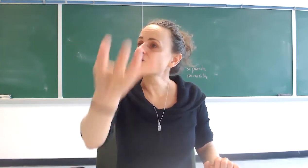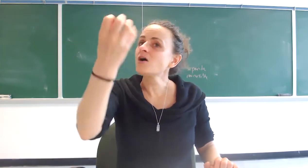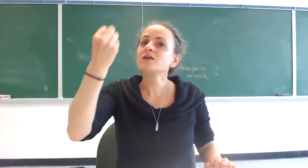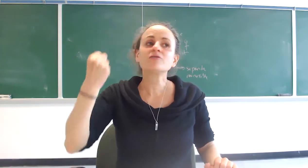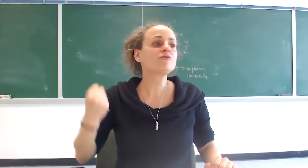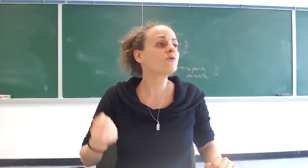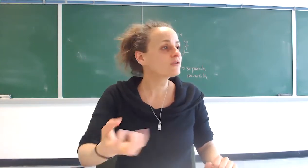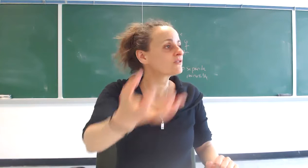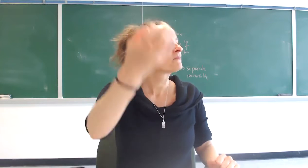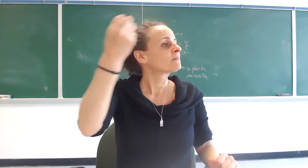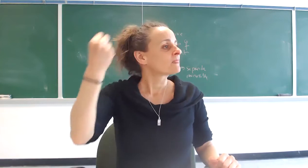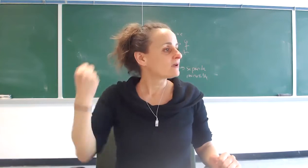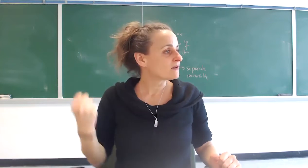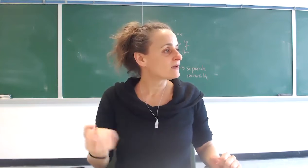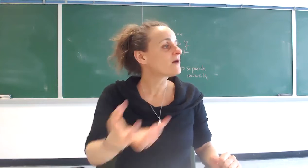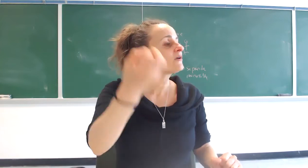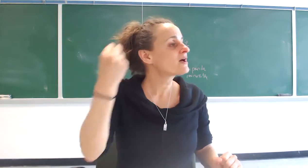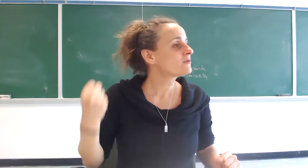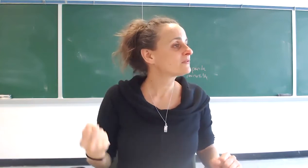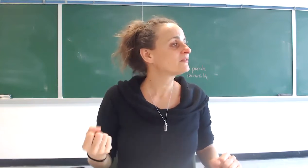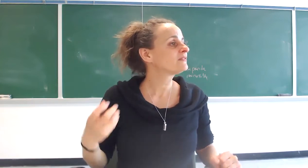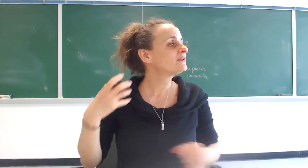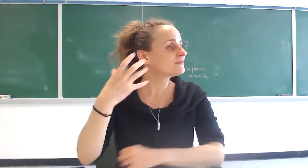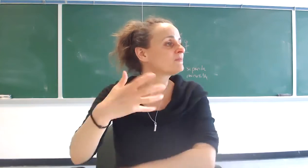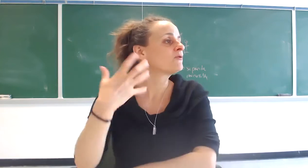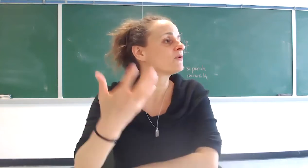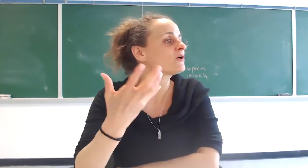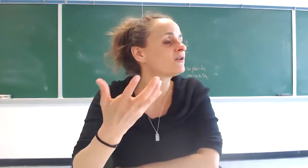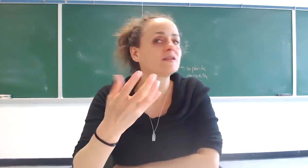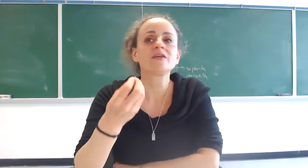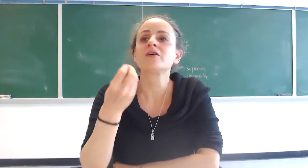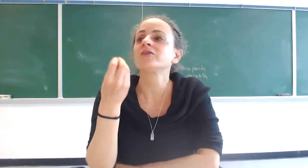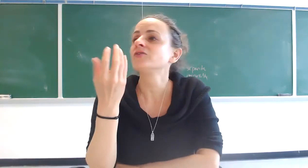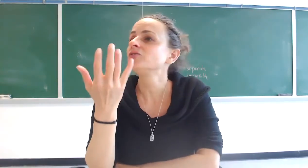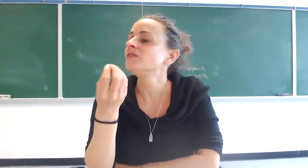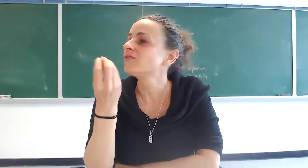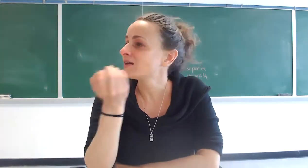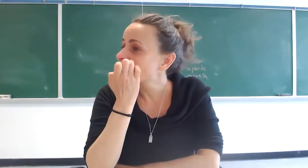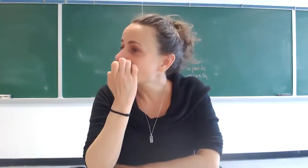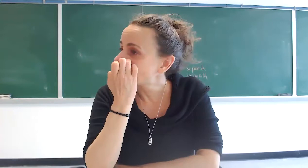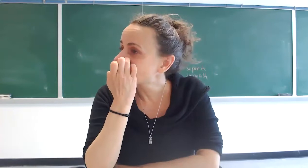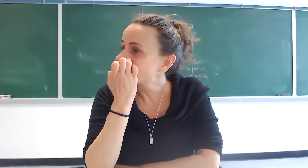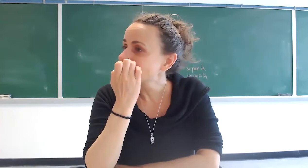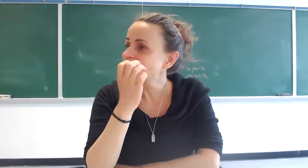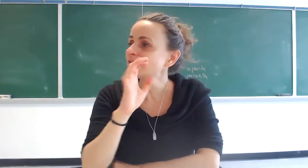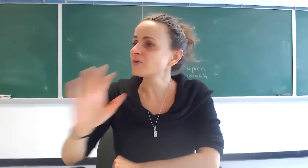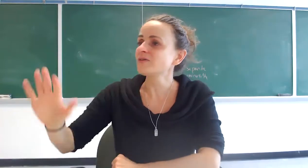calling forth uh our help these people who are calling they are the new divine command right that's where the